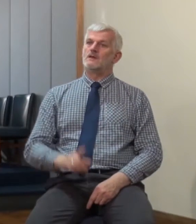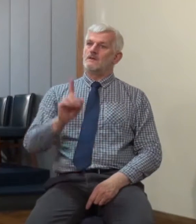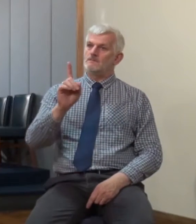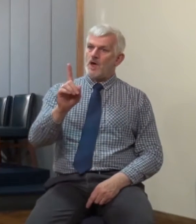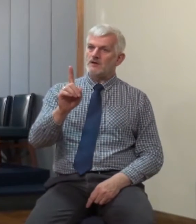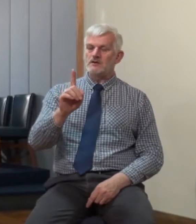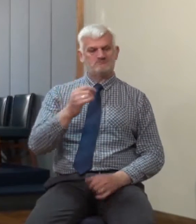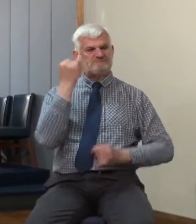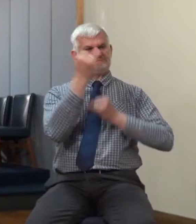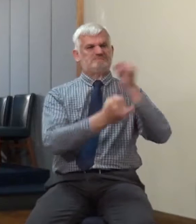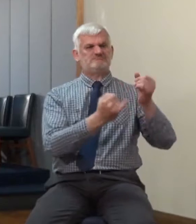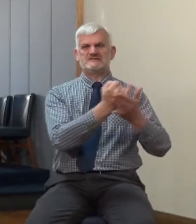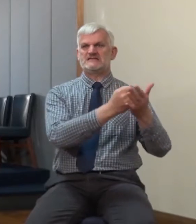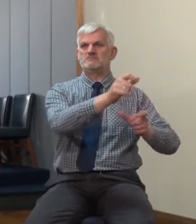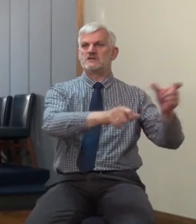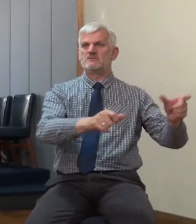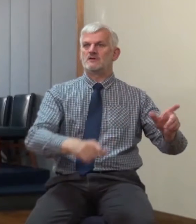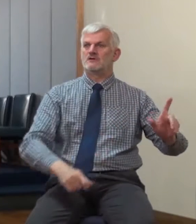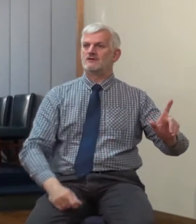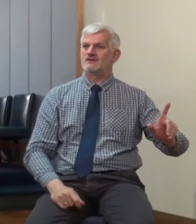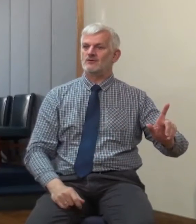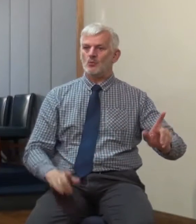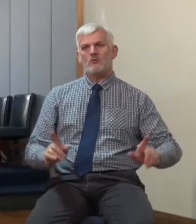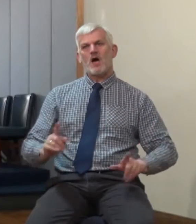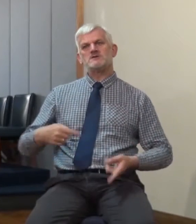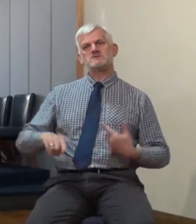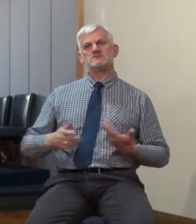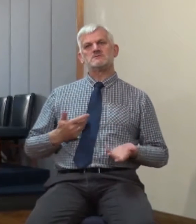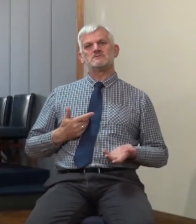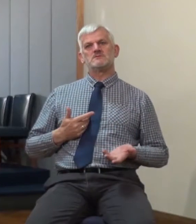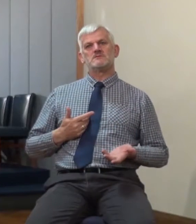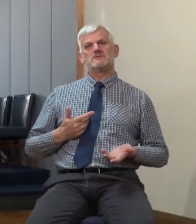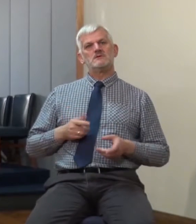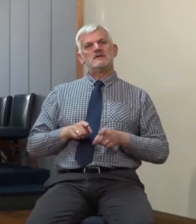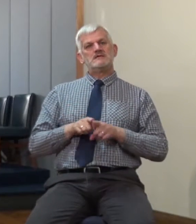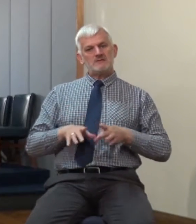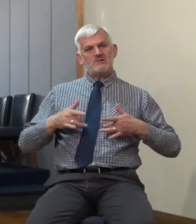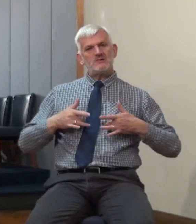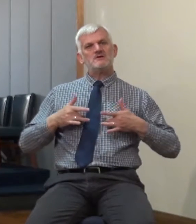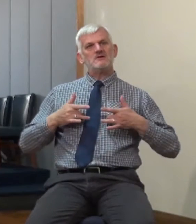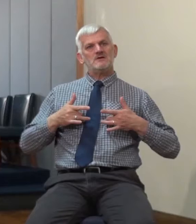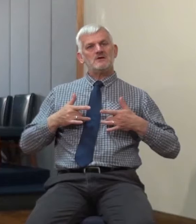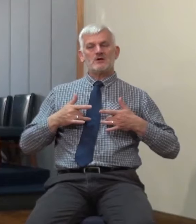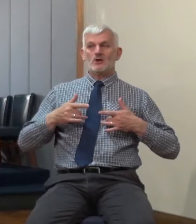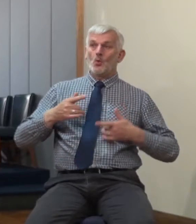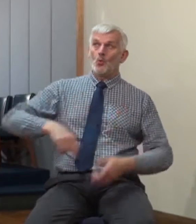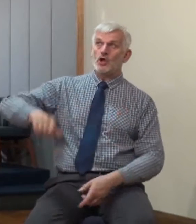We all have the same tendency. We know the Lord will come. We know they can't belong by the least